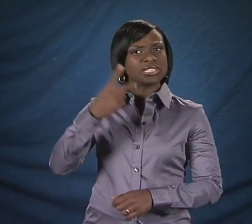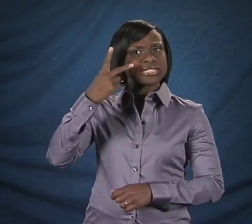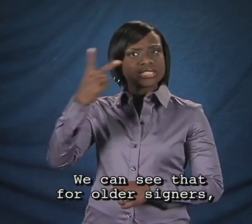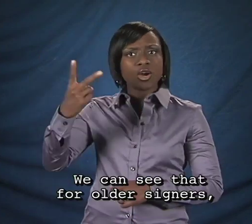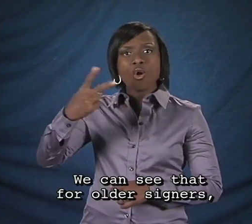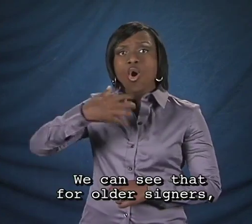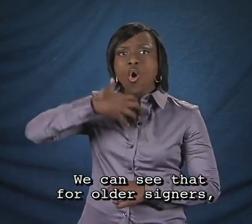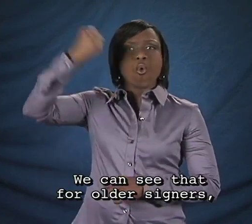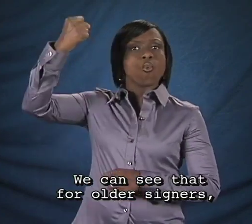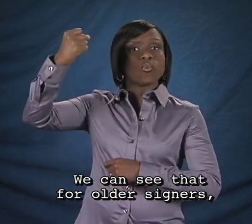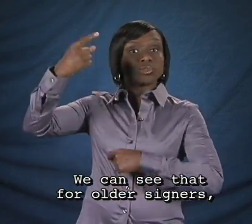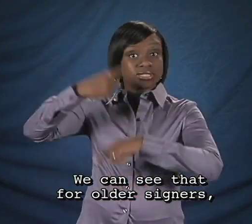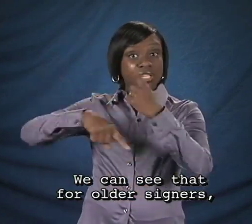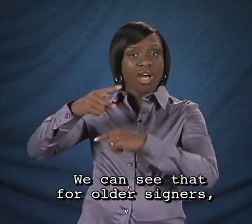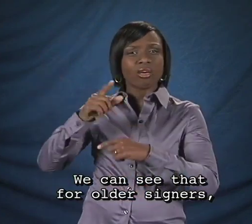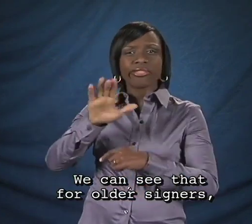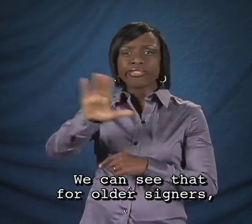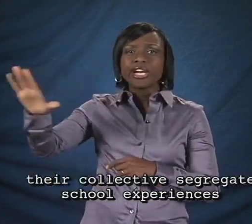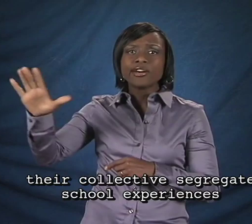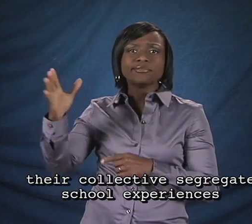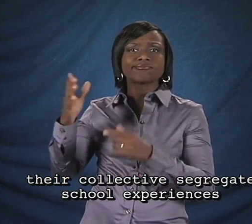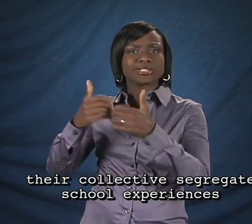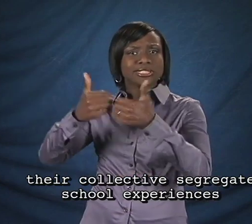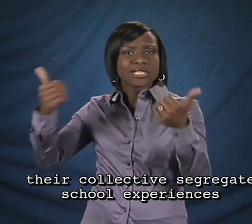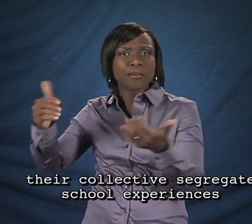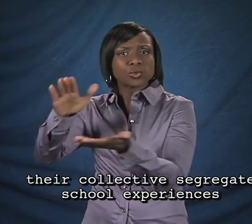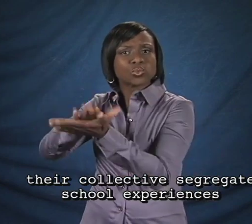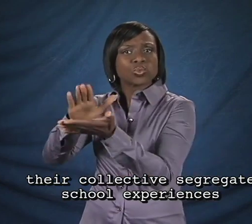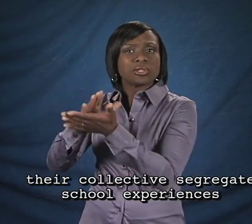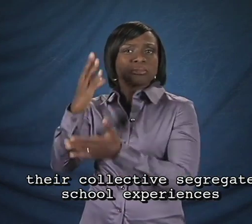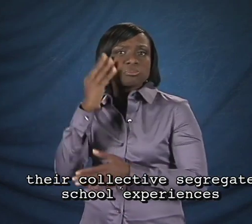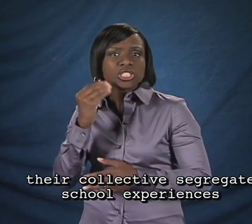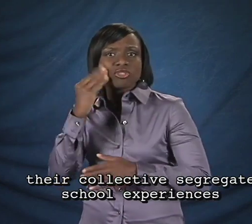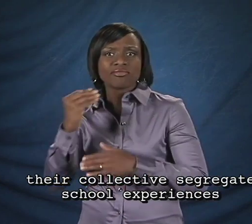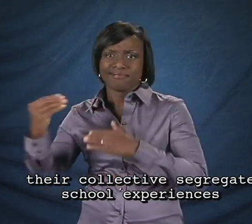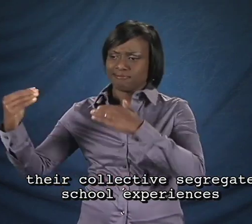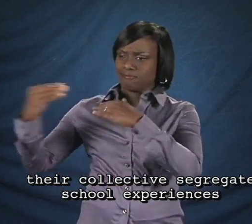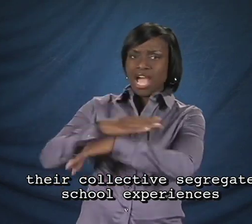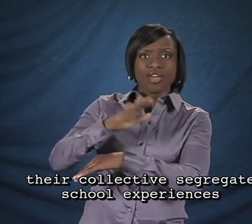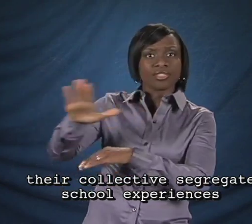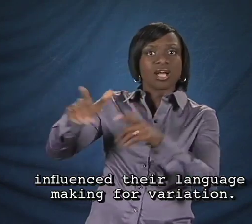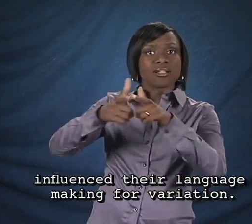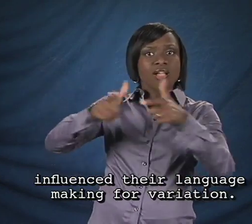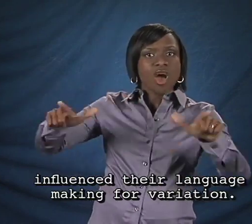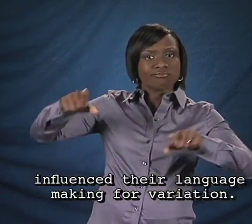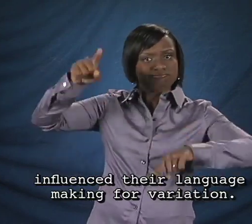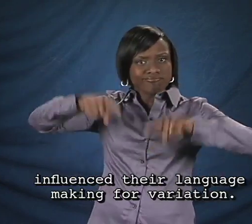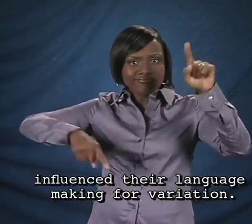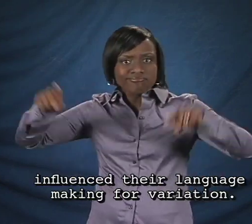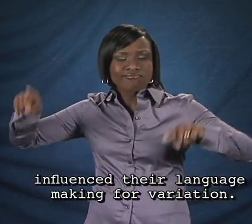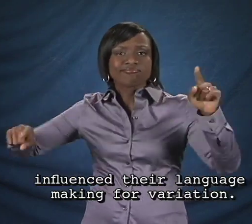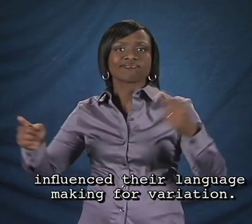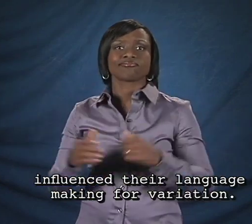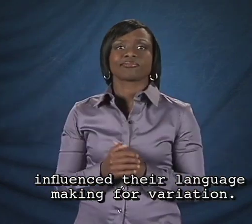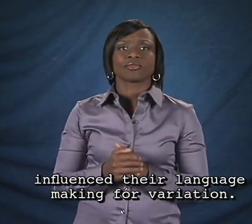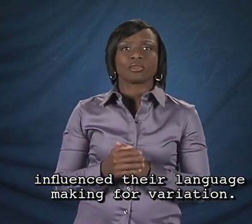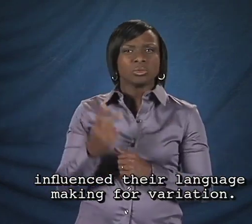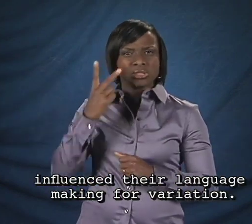We can see that for older signers, their collective, segregated school experiences influence their language, making for